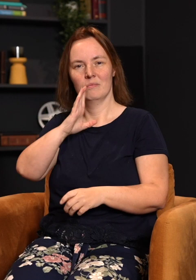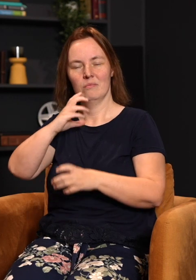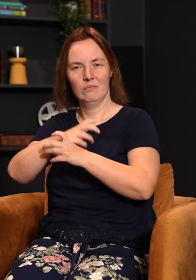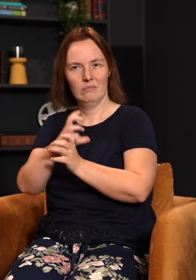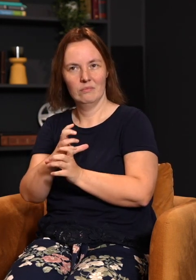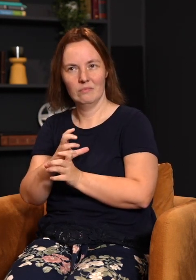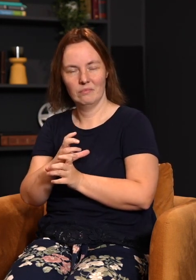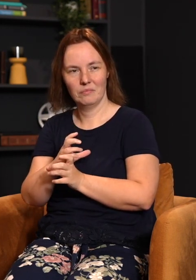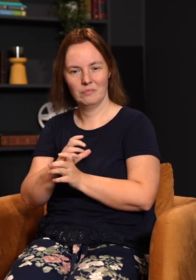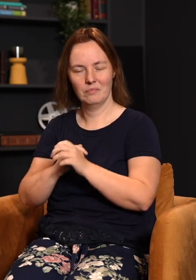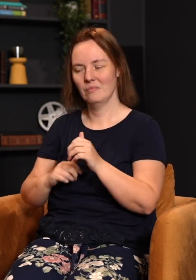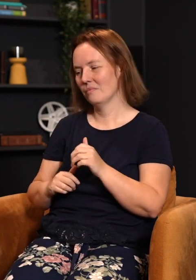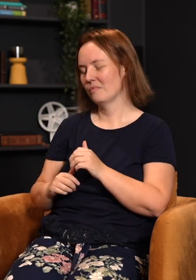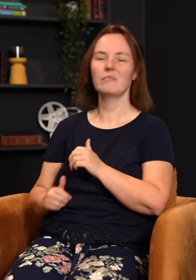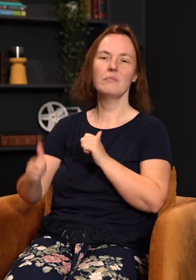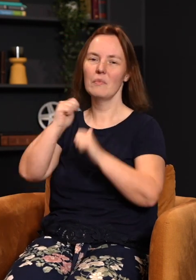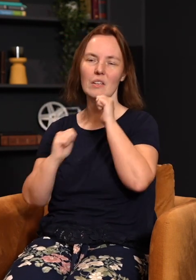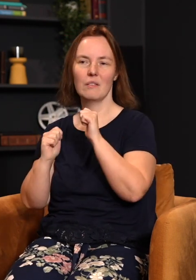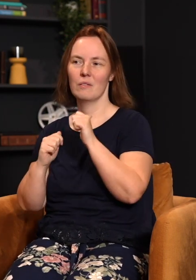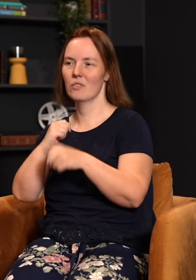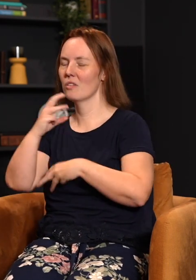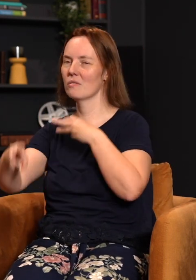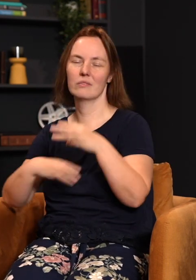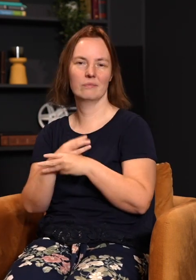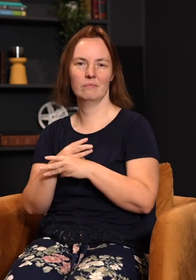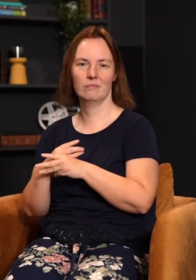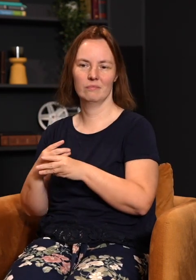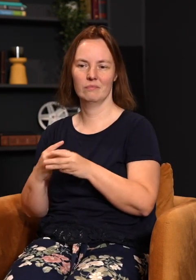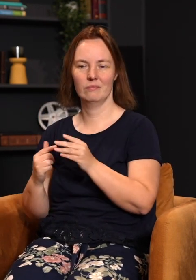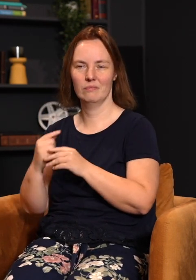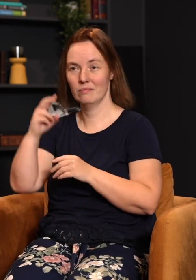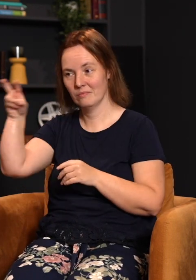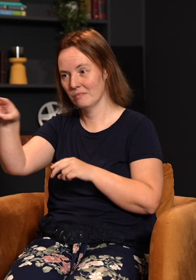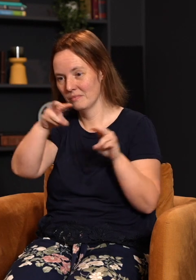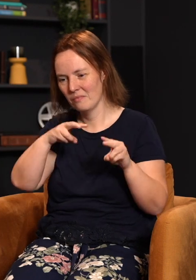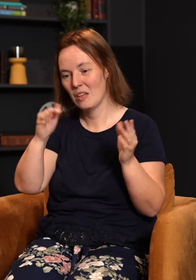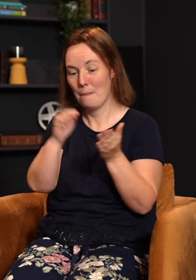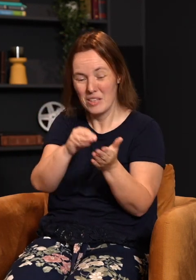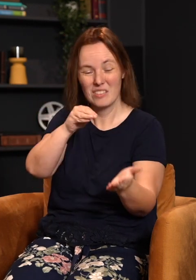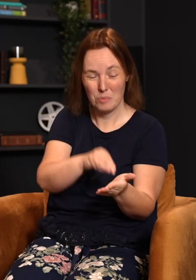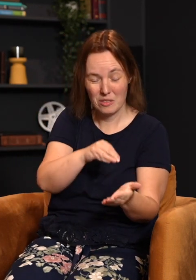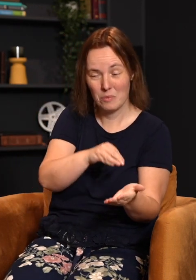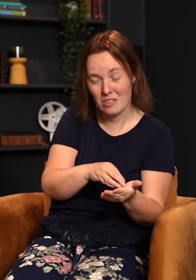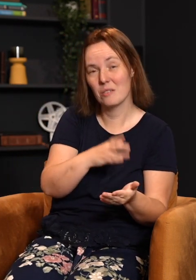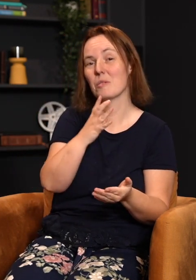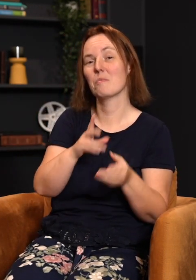creating this drama for the whole world to see. In the deliverance, if you can imagine millions upon millions of people,